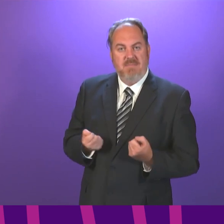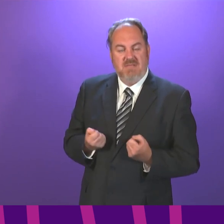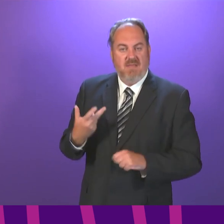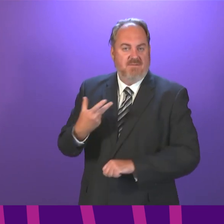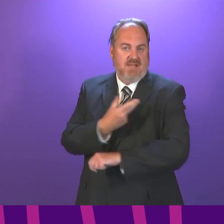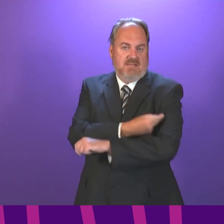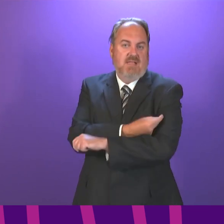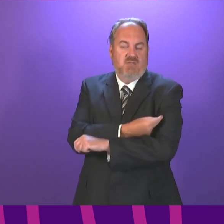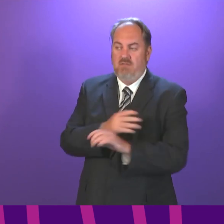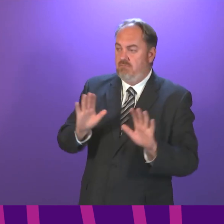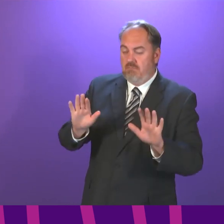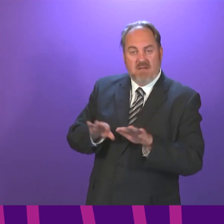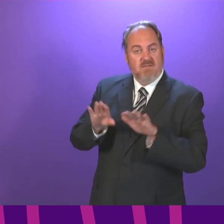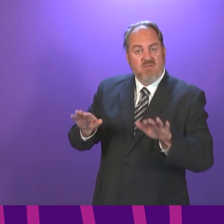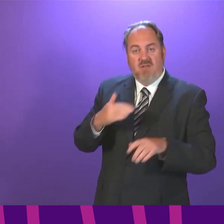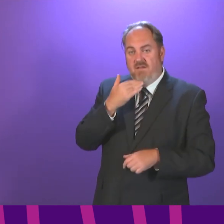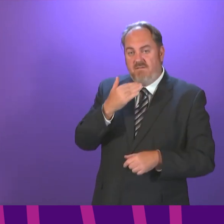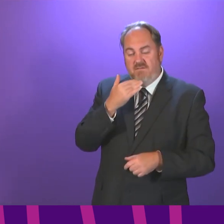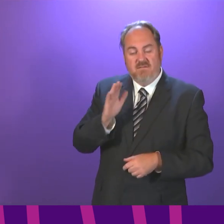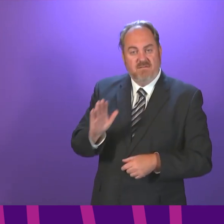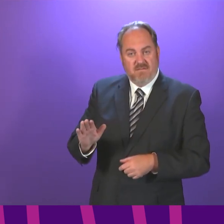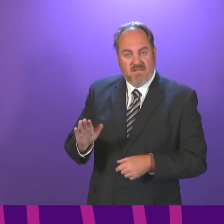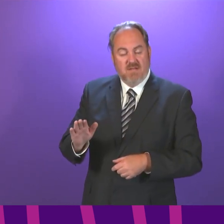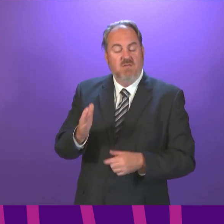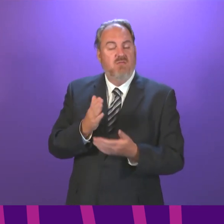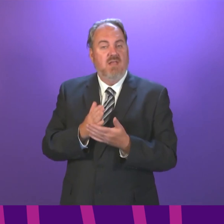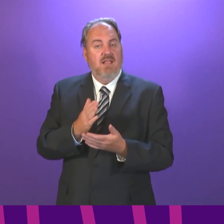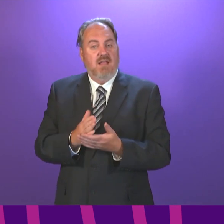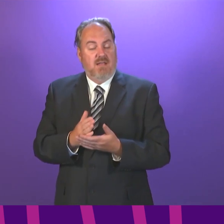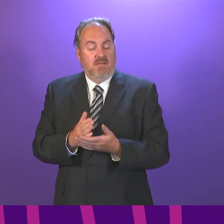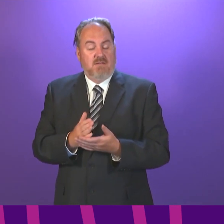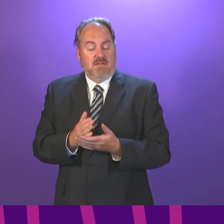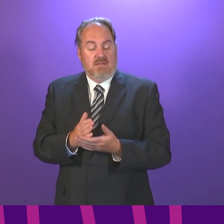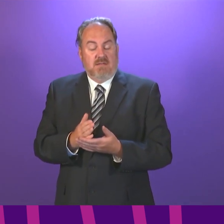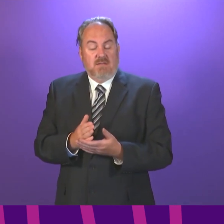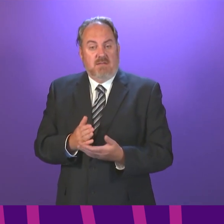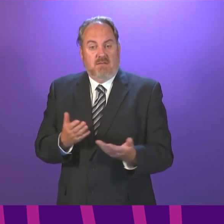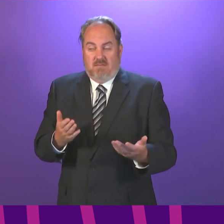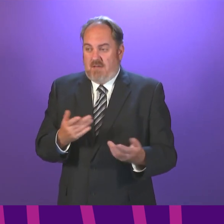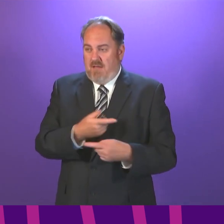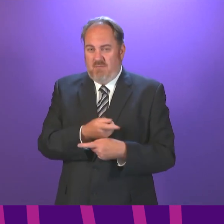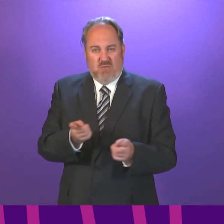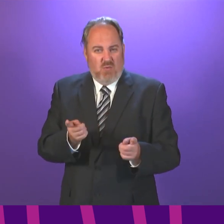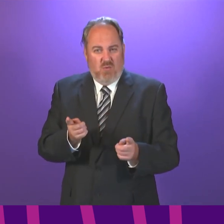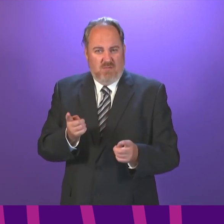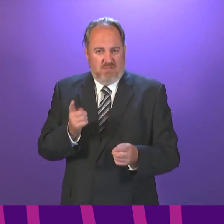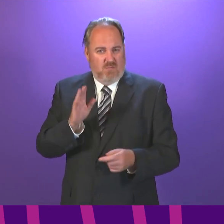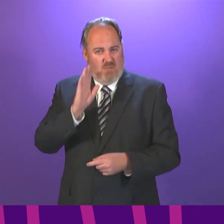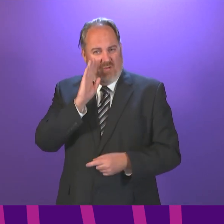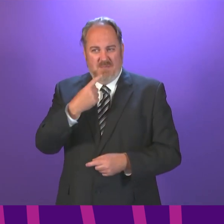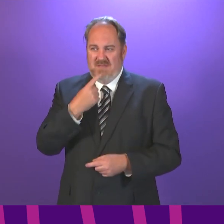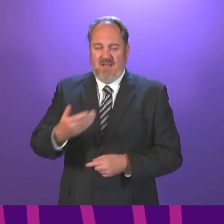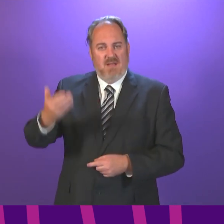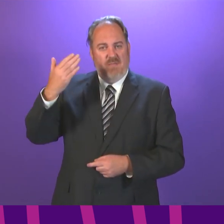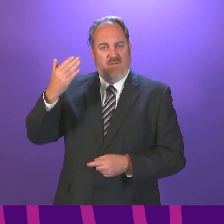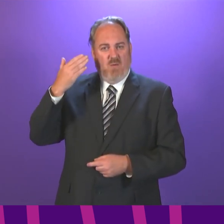I am simply not ruling this out because I do not think it would be responsible to do it, but I think people can hear if they did not hear it in my original statement and they can